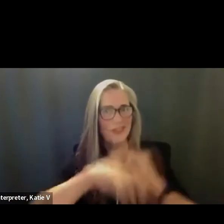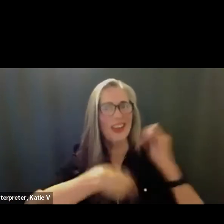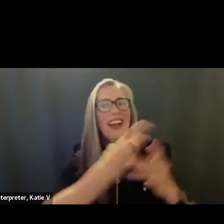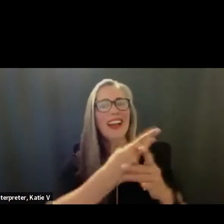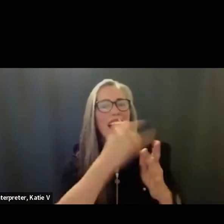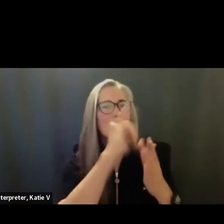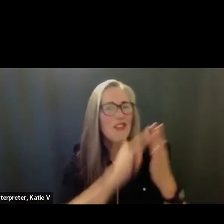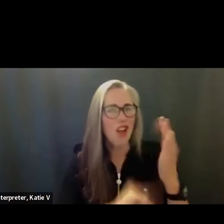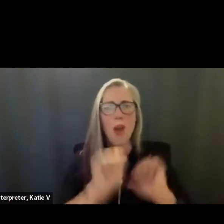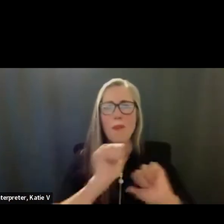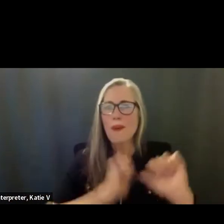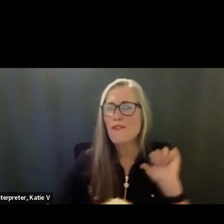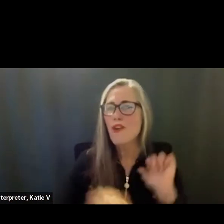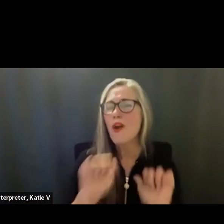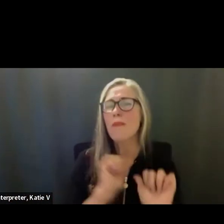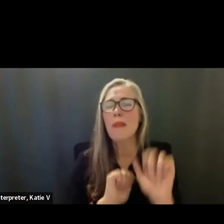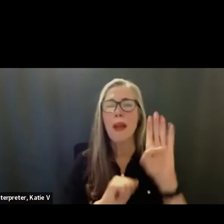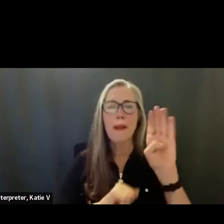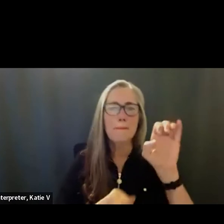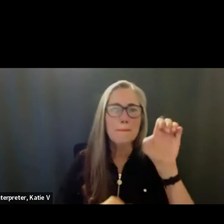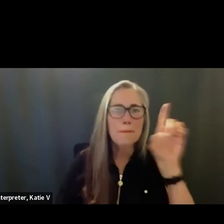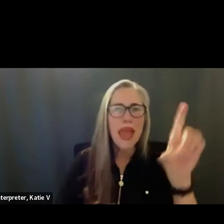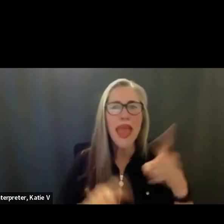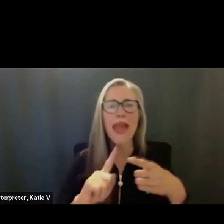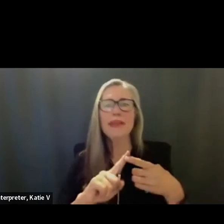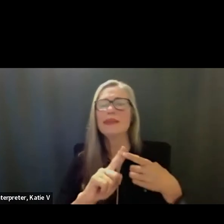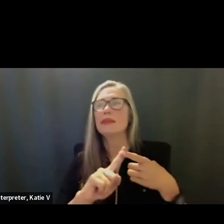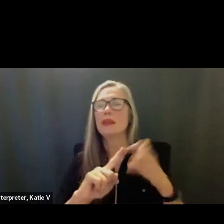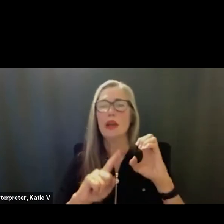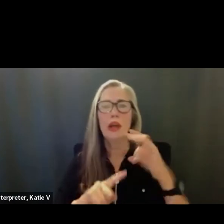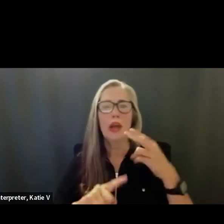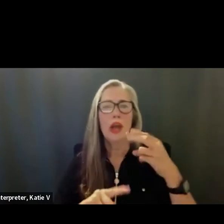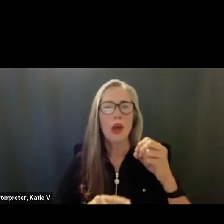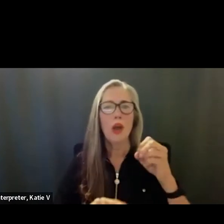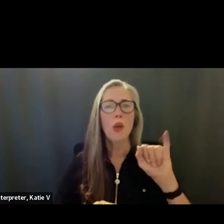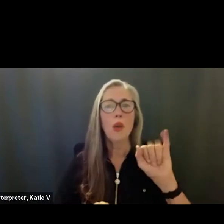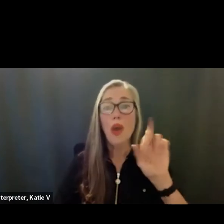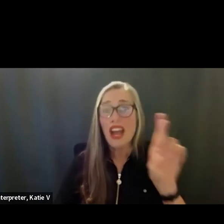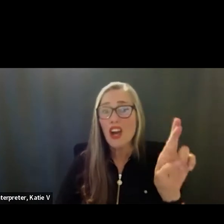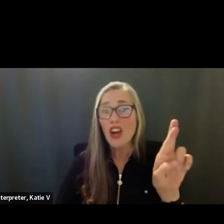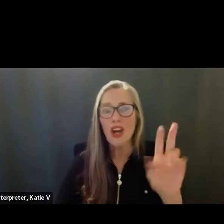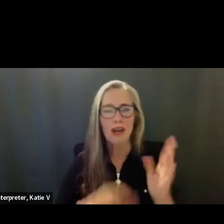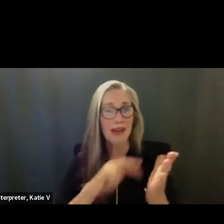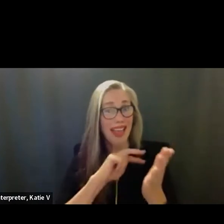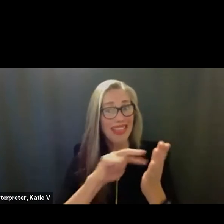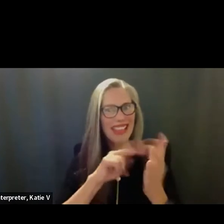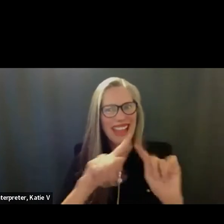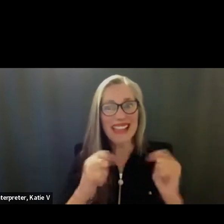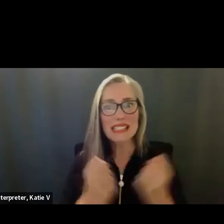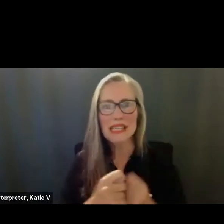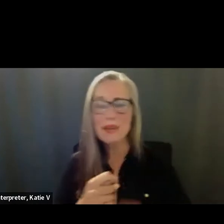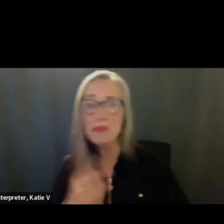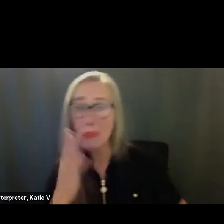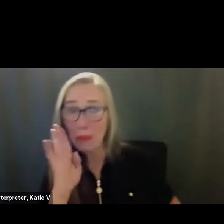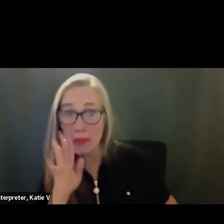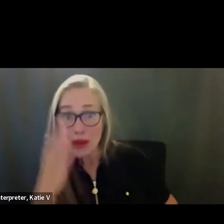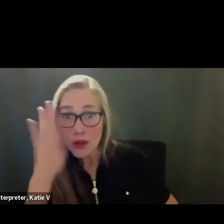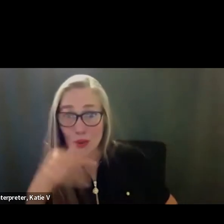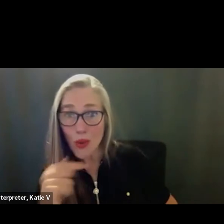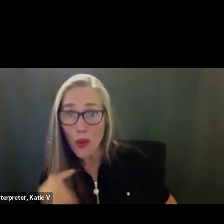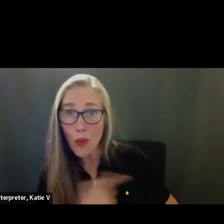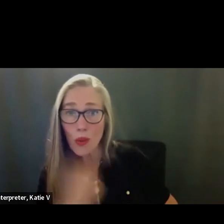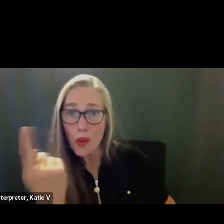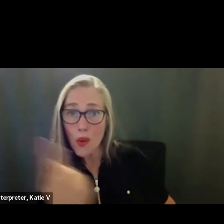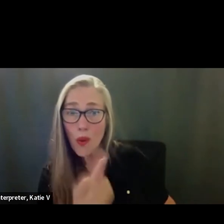concert band, our choir, our dance team. We are the only high school in town that has a dance program as part of our